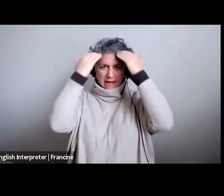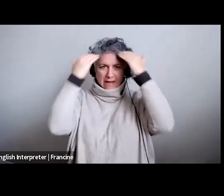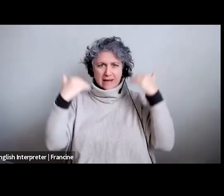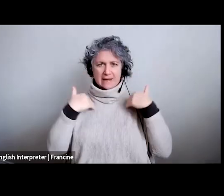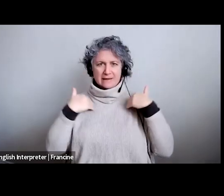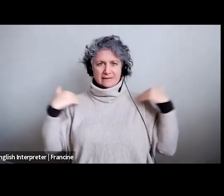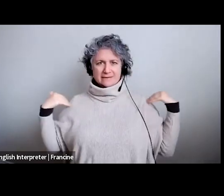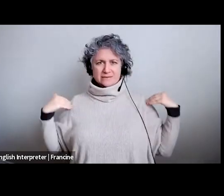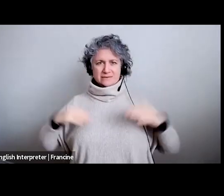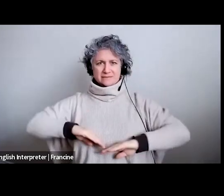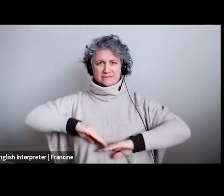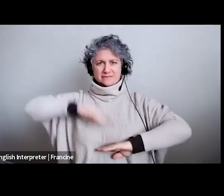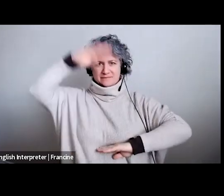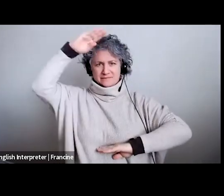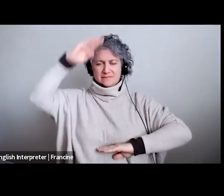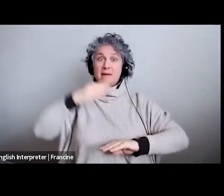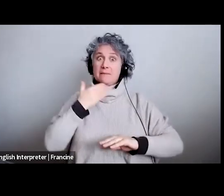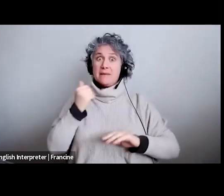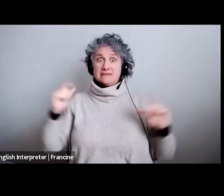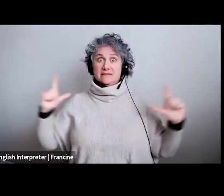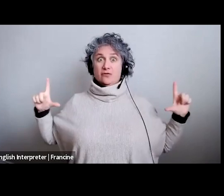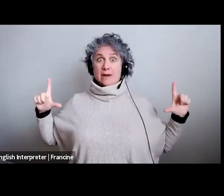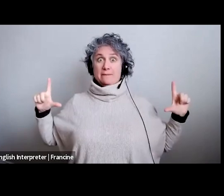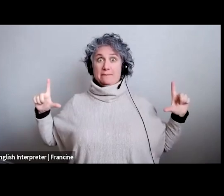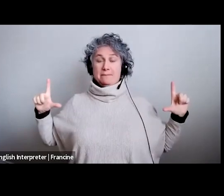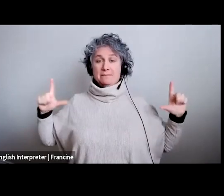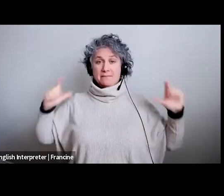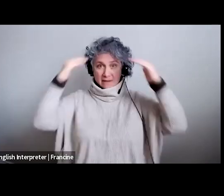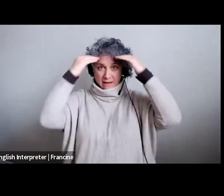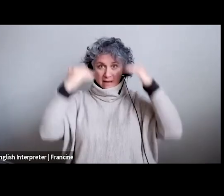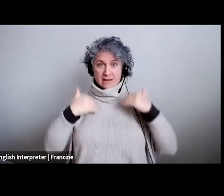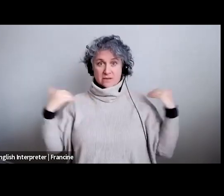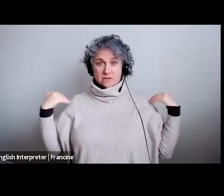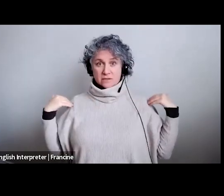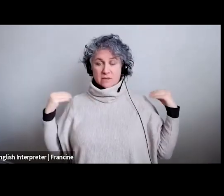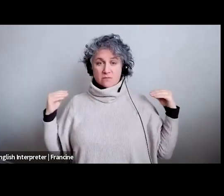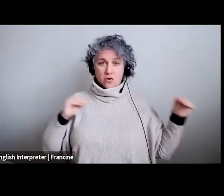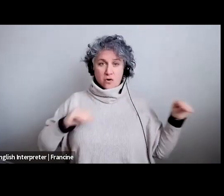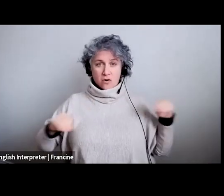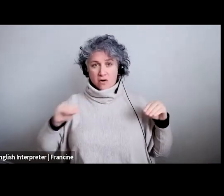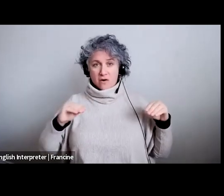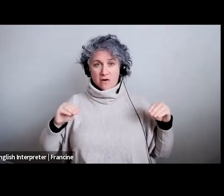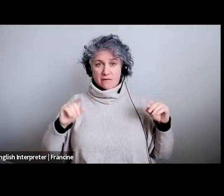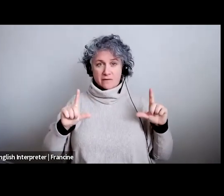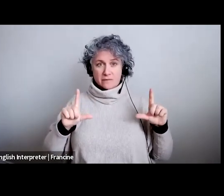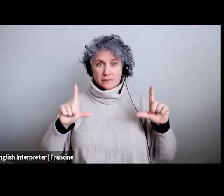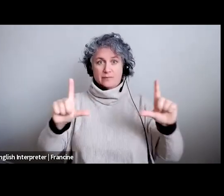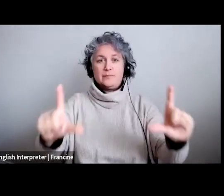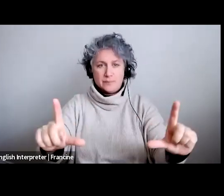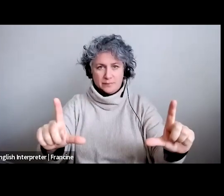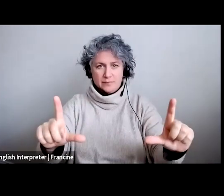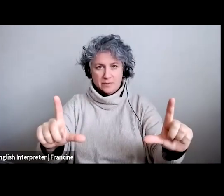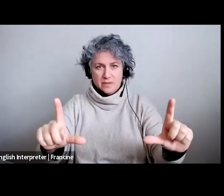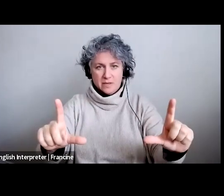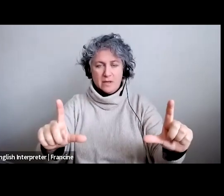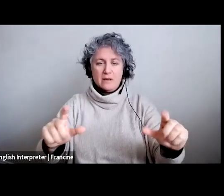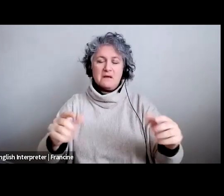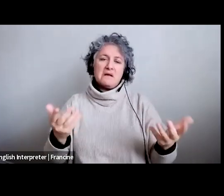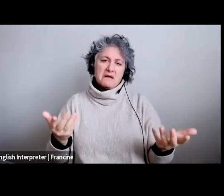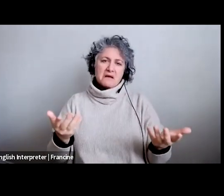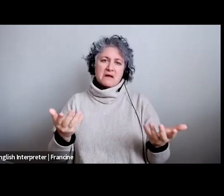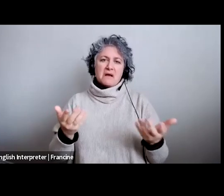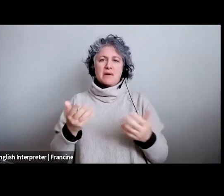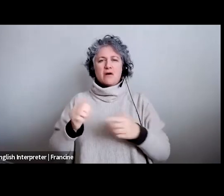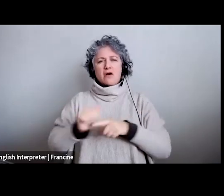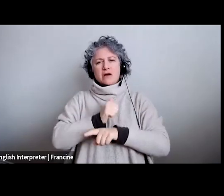is generally the best way to frame obviously if you want to move around a little bit it might be more mid shot but definitely somewhere in your audition you should